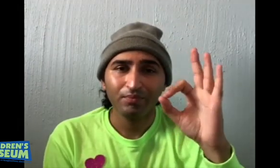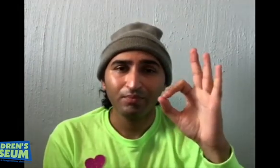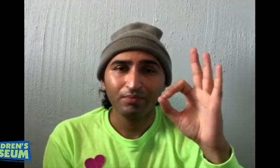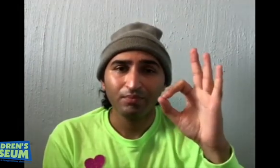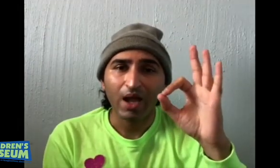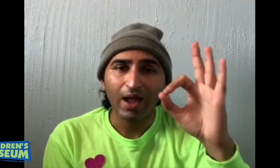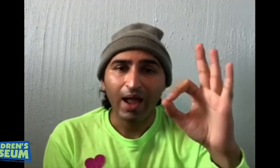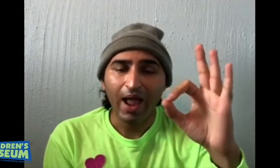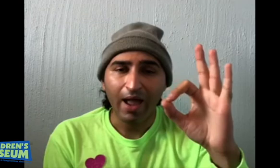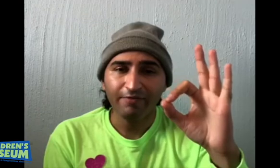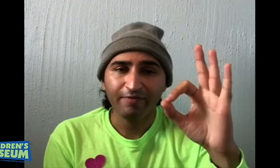F.